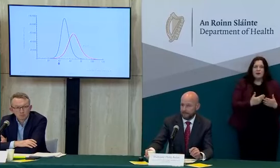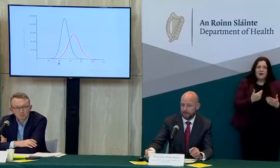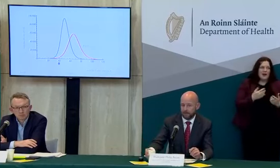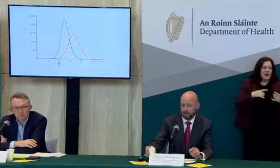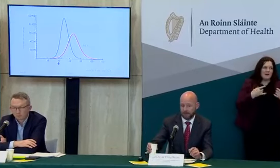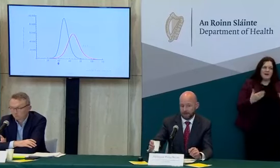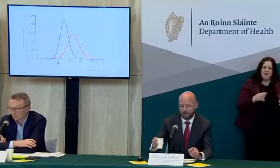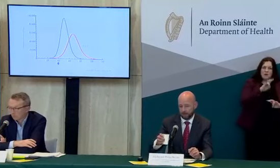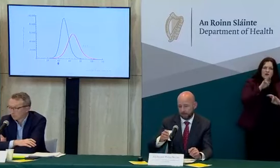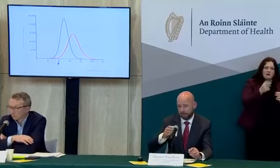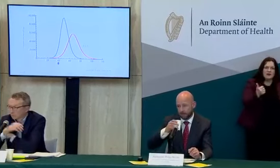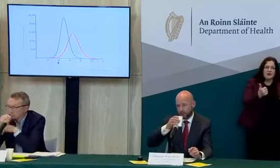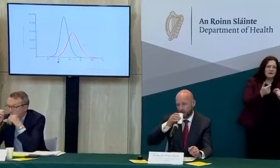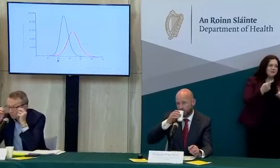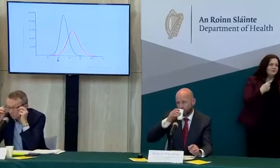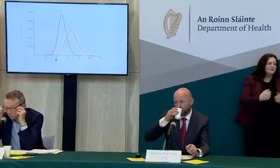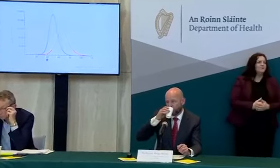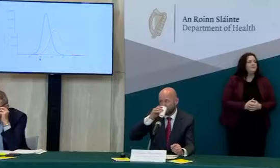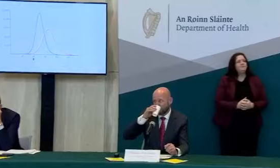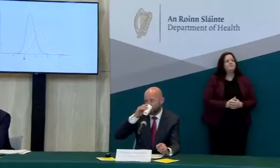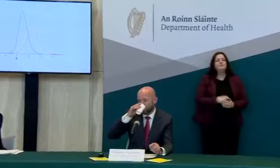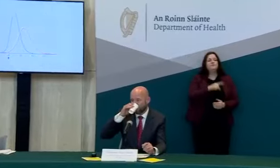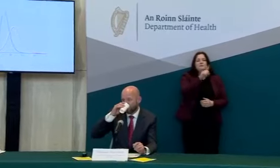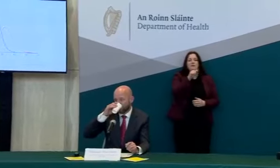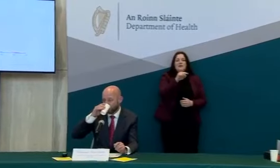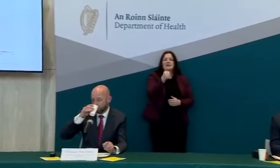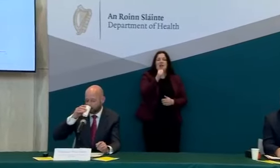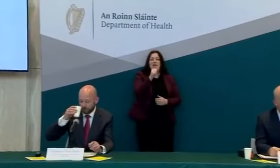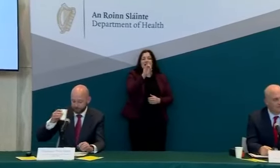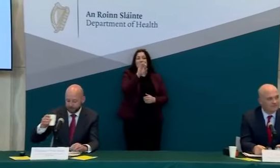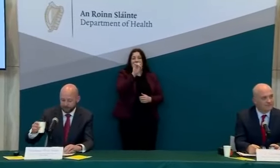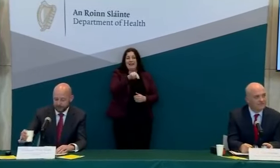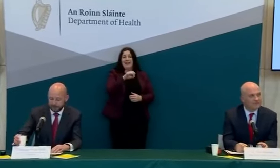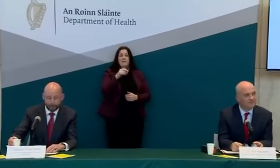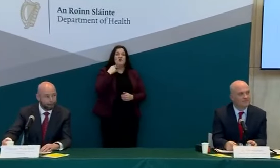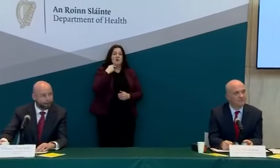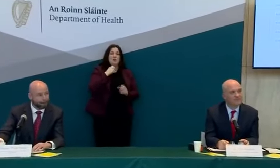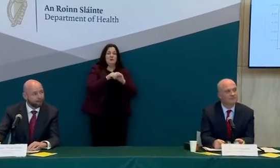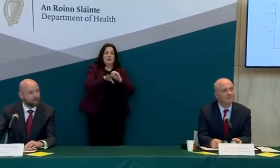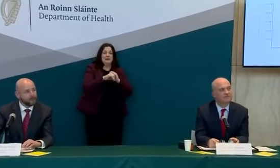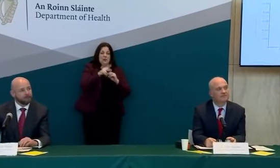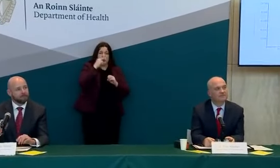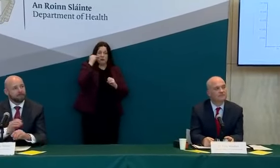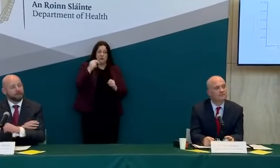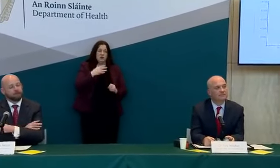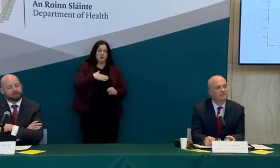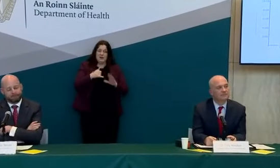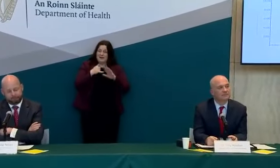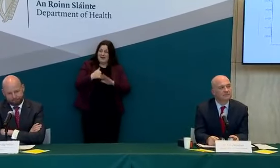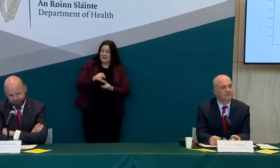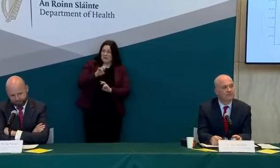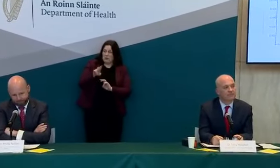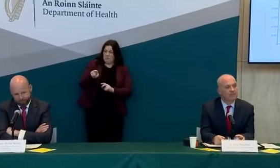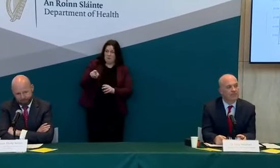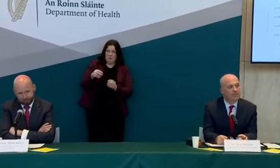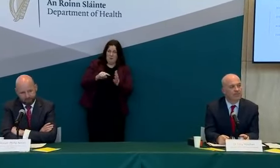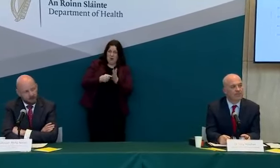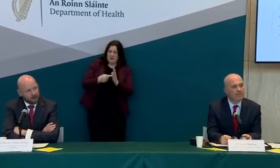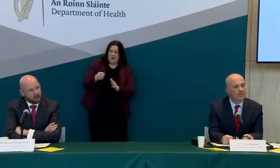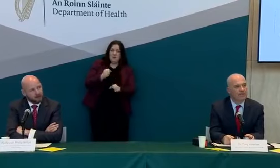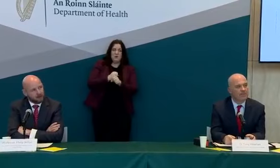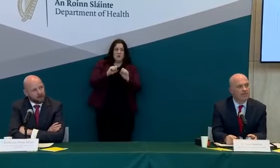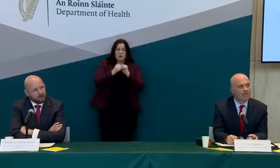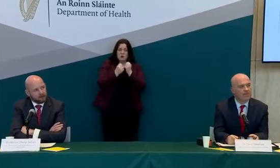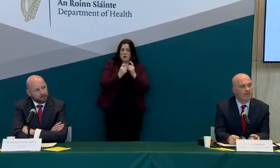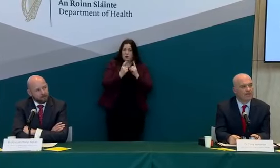take any questions that you might have now okay zara king virgin media news i might just pick up on that last point that you made there philip in relation to uh social